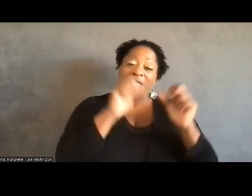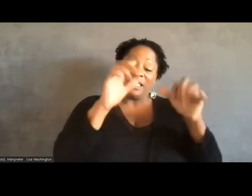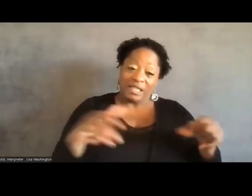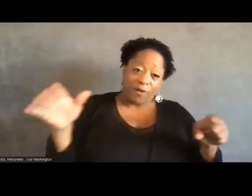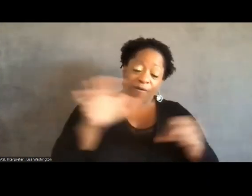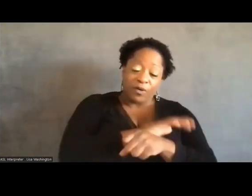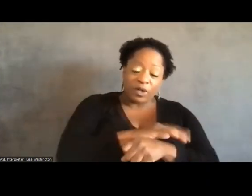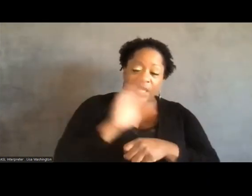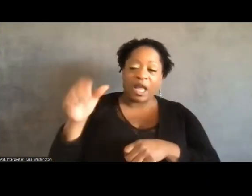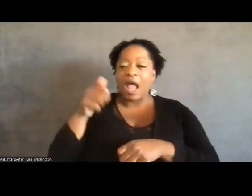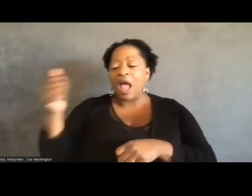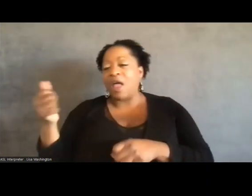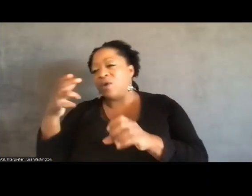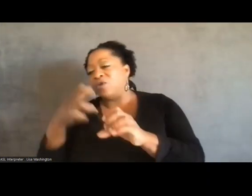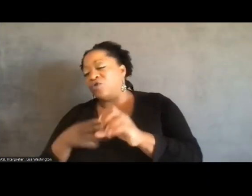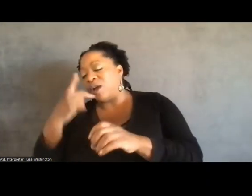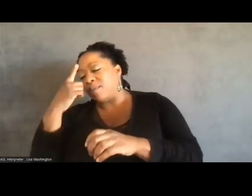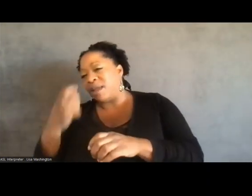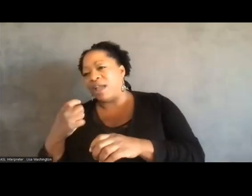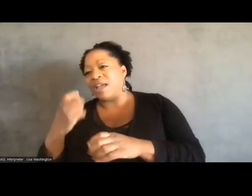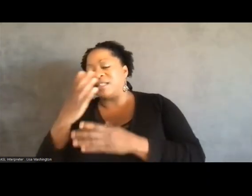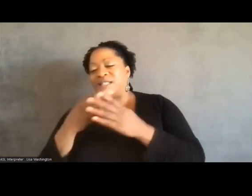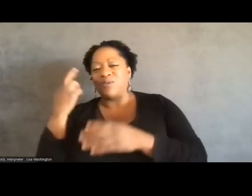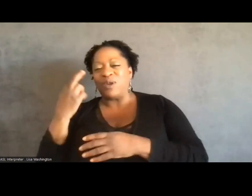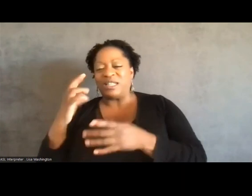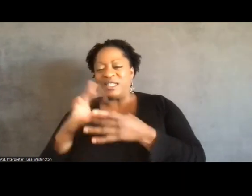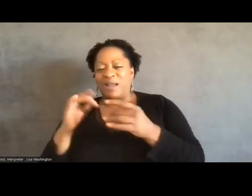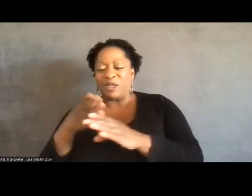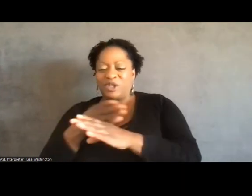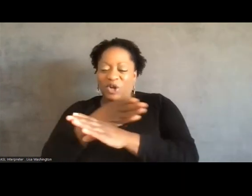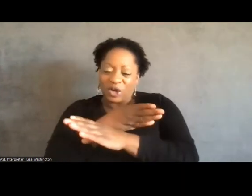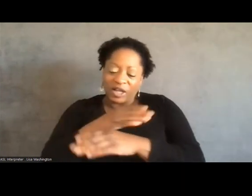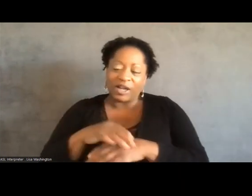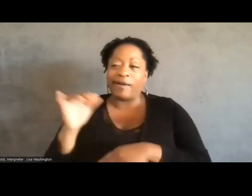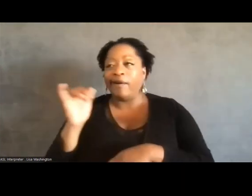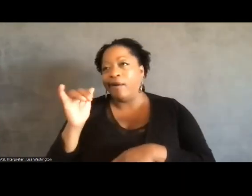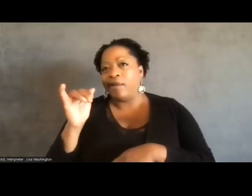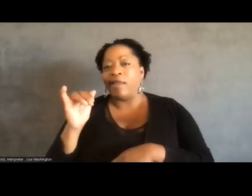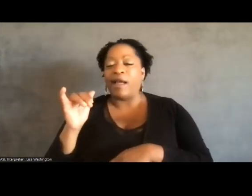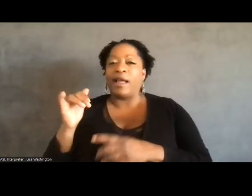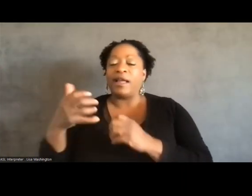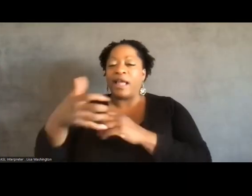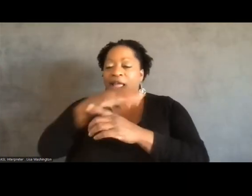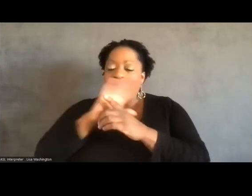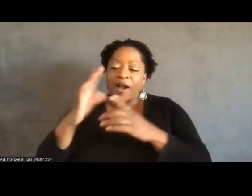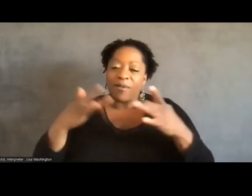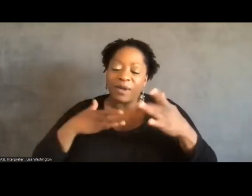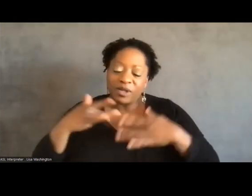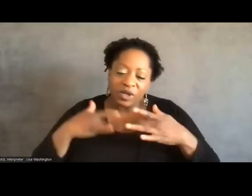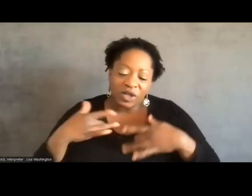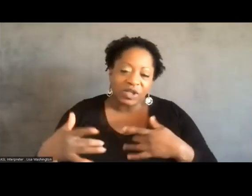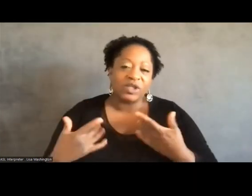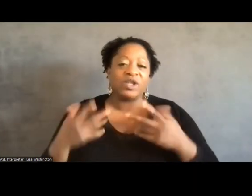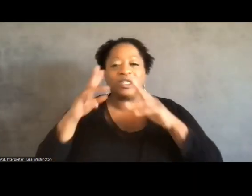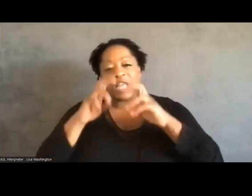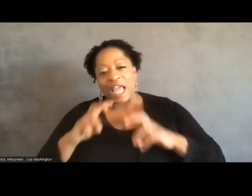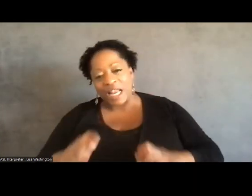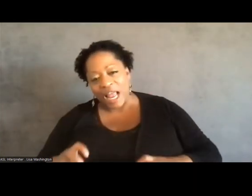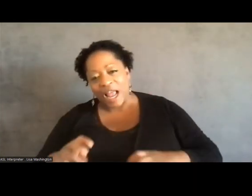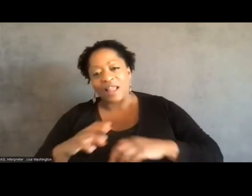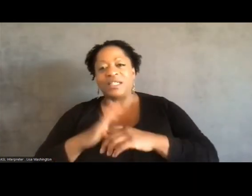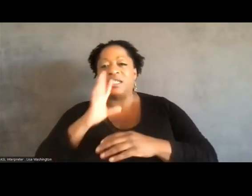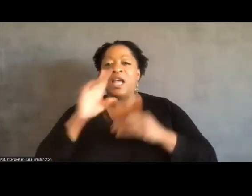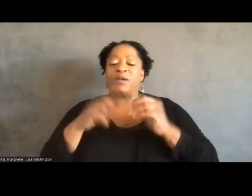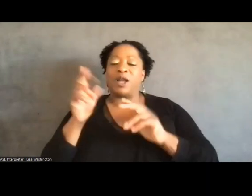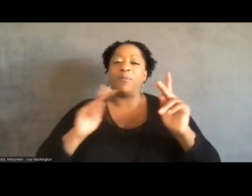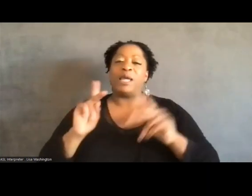A lot of people joined because of some of the factors that I mentioned earlier, know, like environmental concerns and analysis, and I'm talking